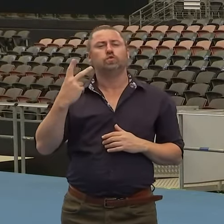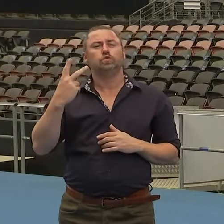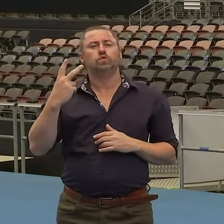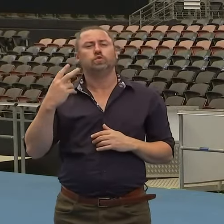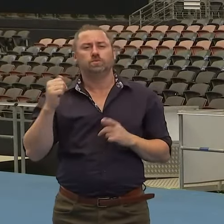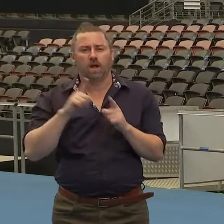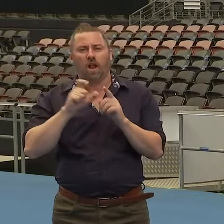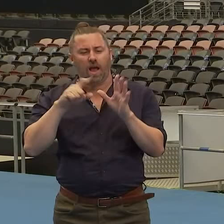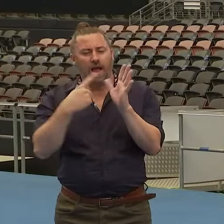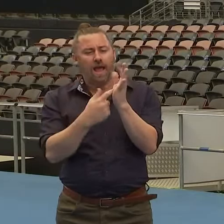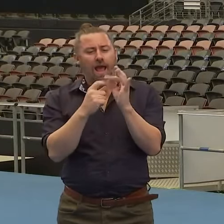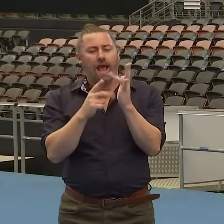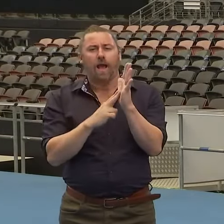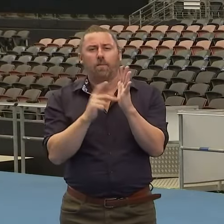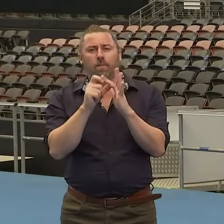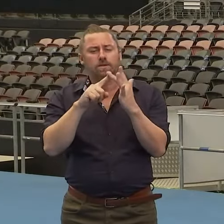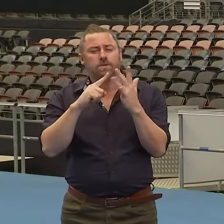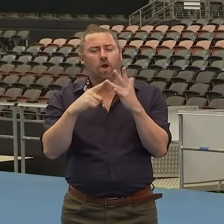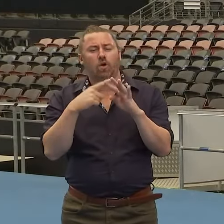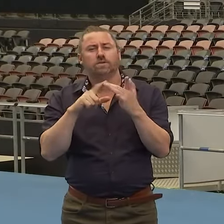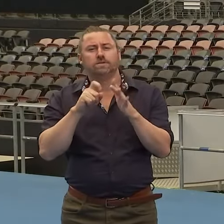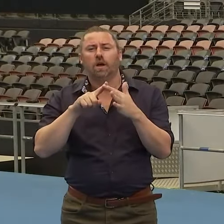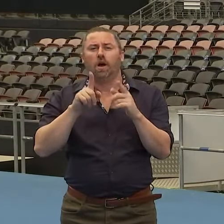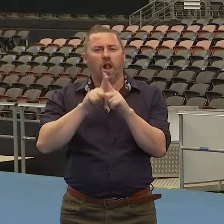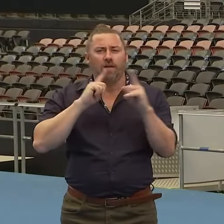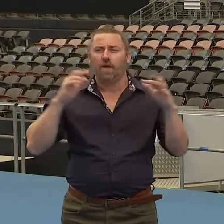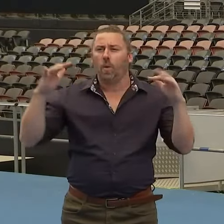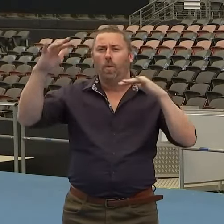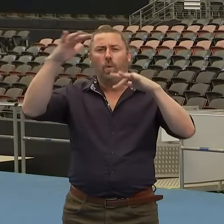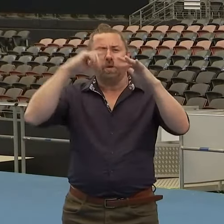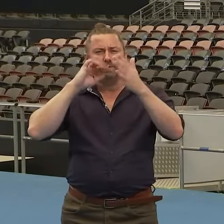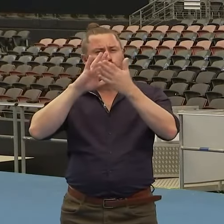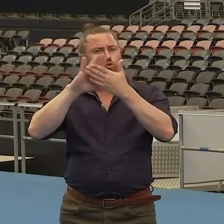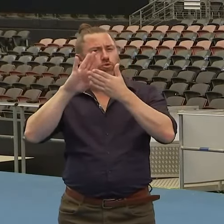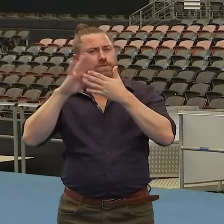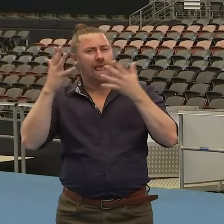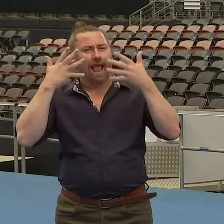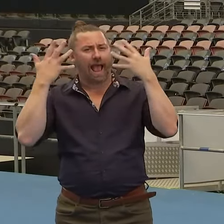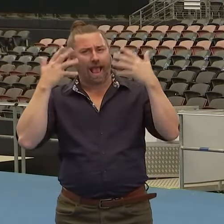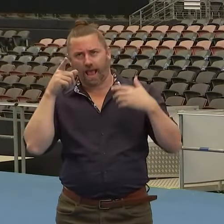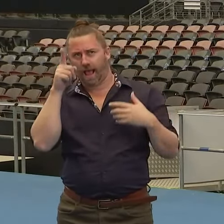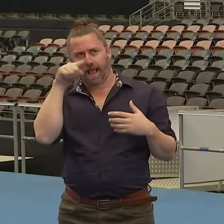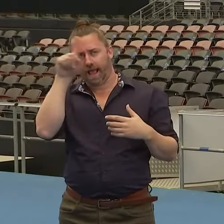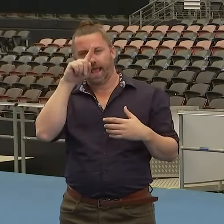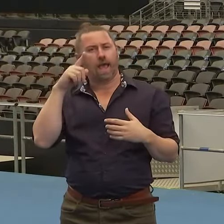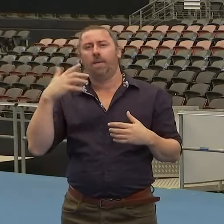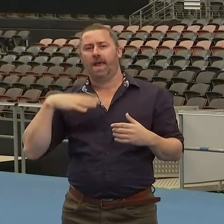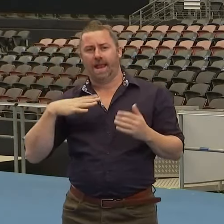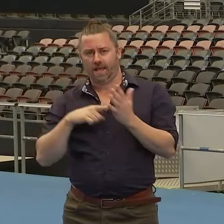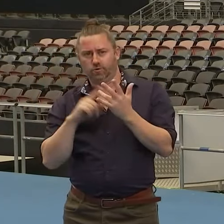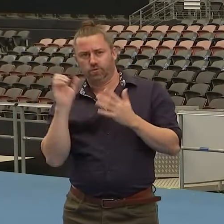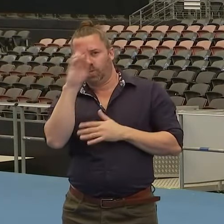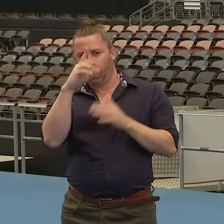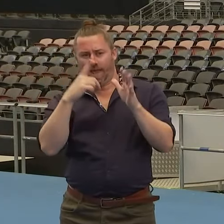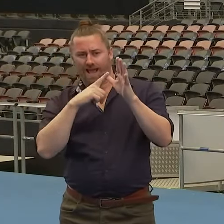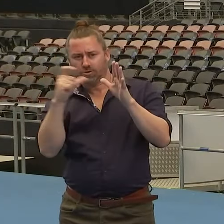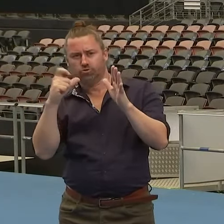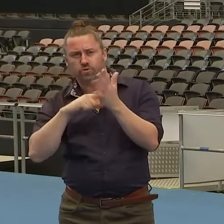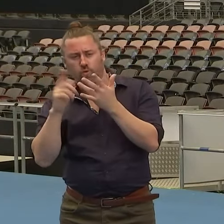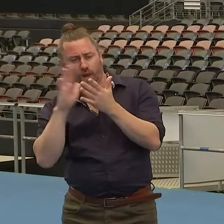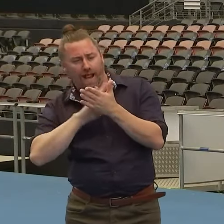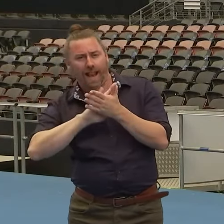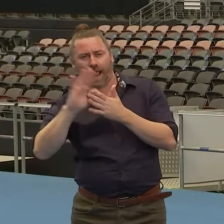that that will be carried out and that air purifiers provided where natural ventilation or air conditioning is